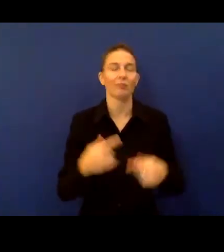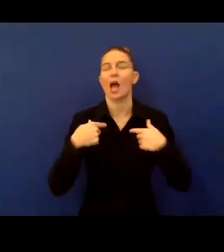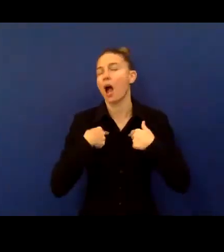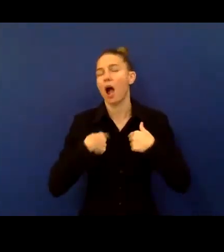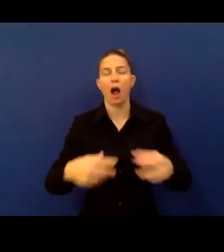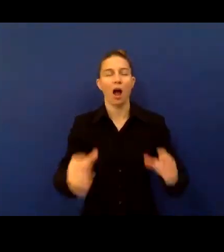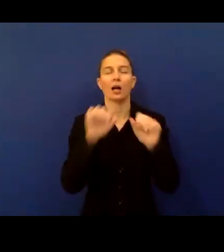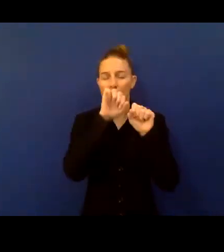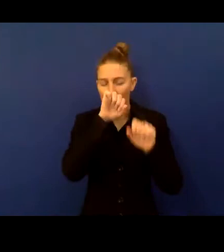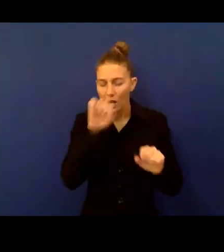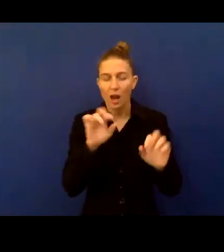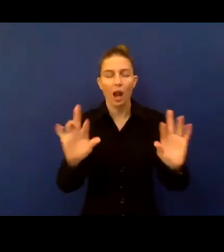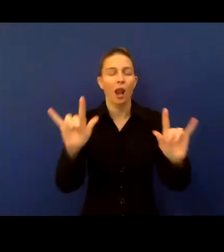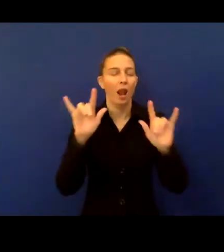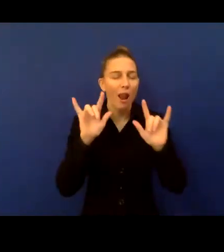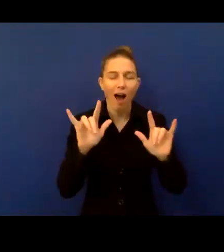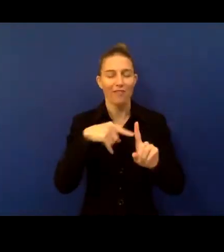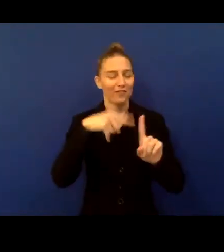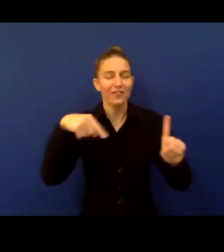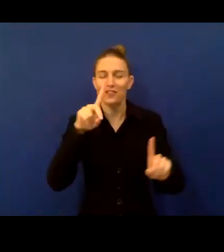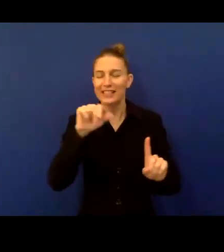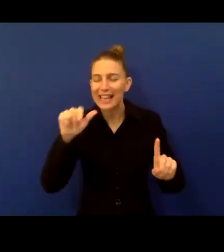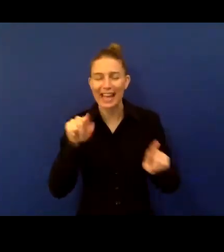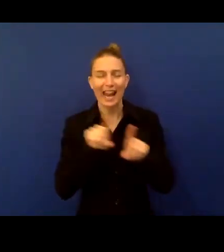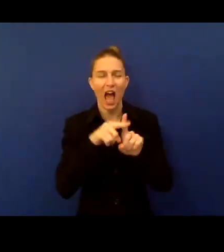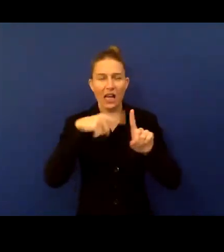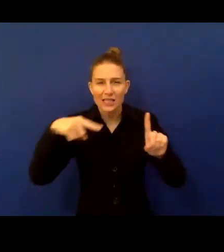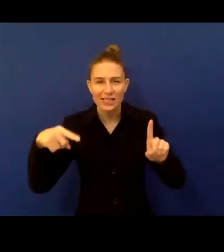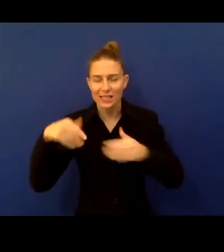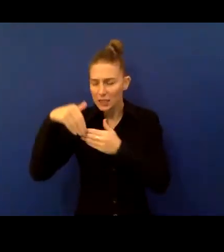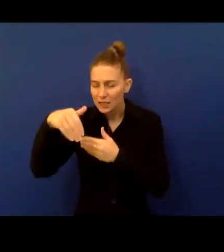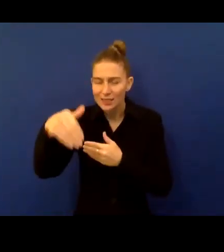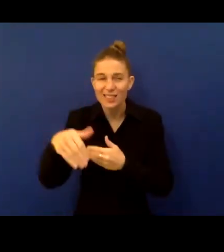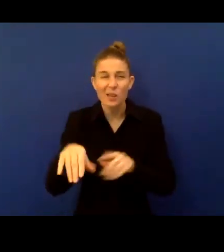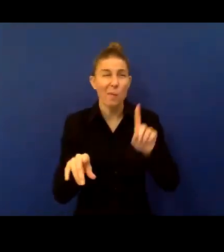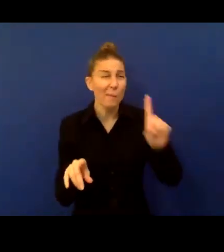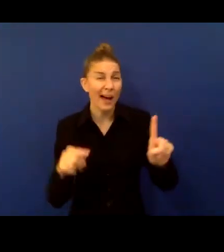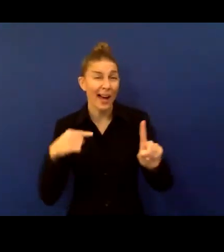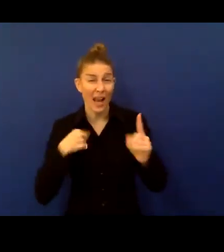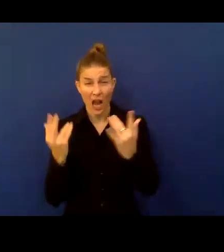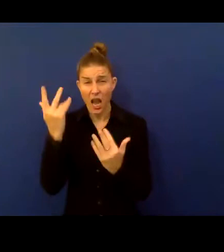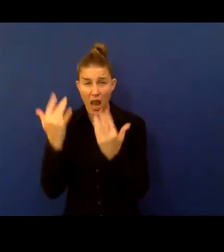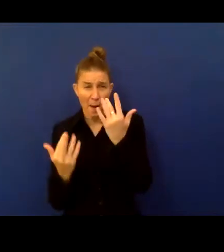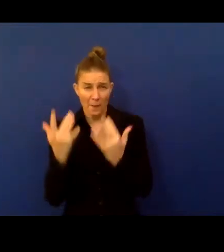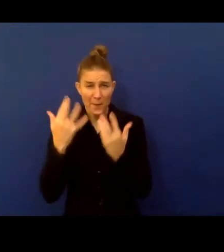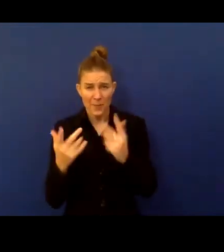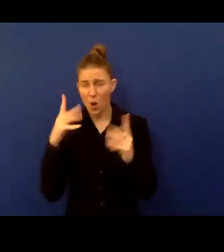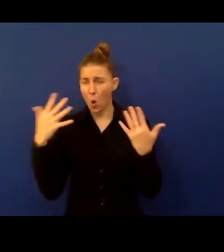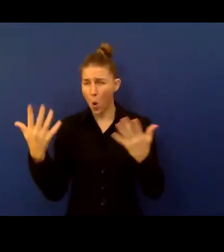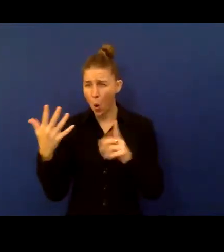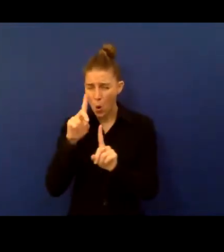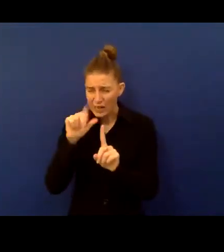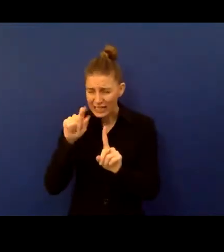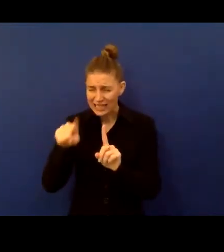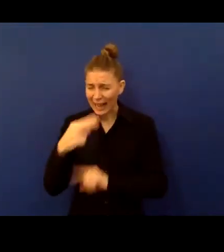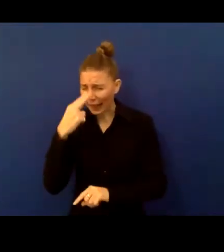statistics. But unlike Dominic, I'm not a numbers geek or a data geek. It's because